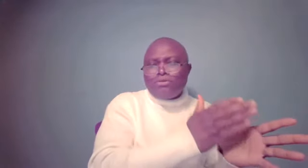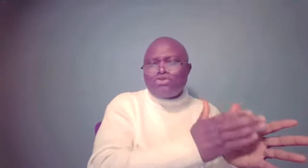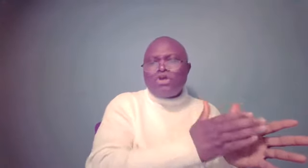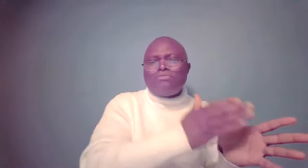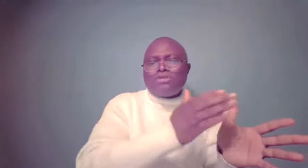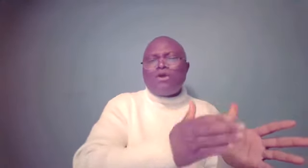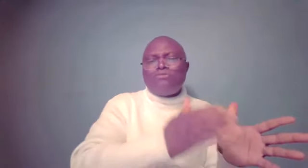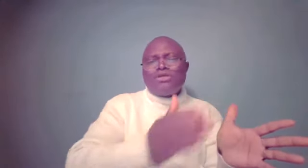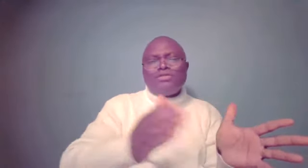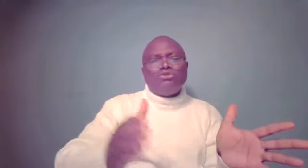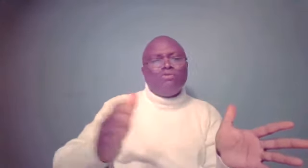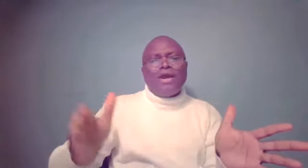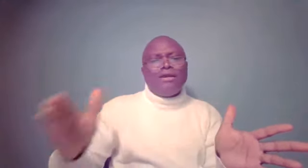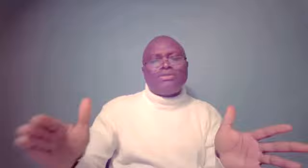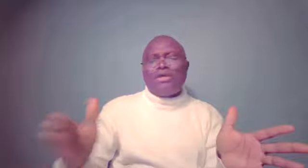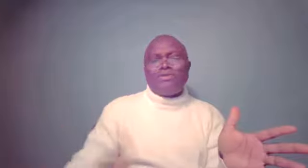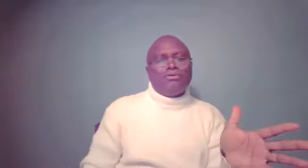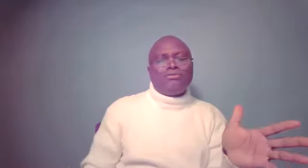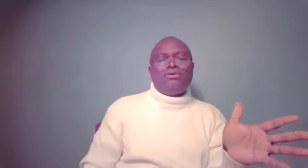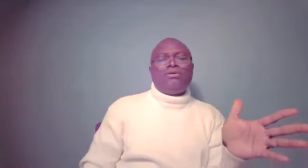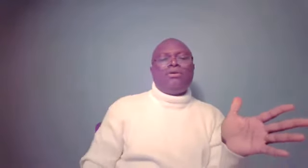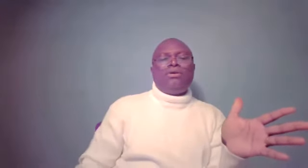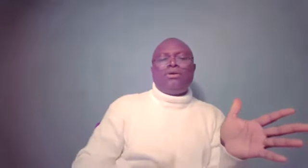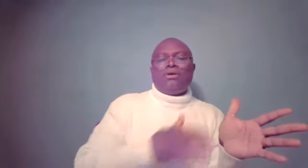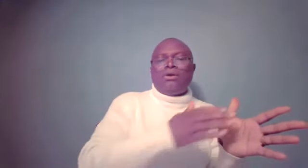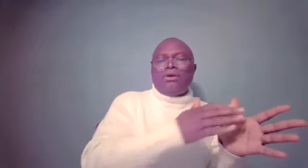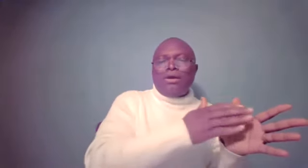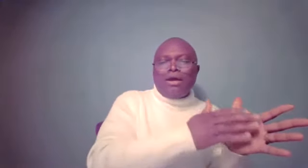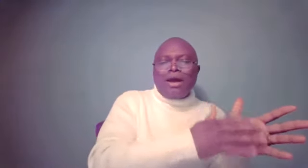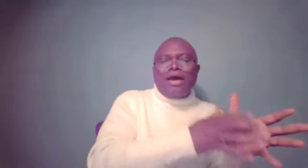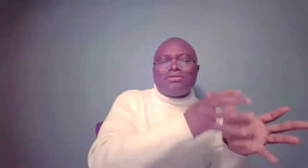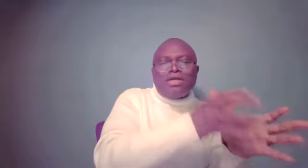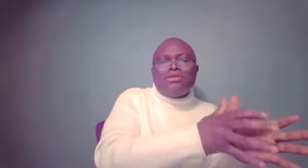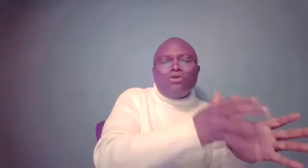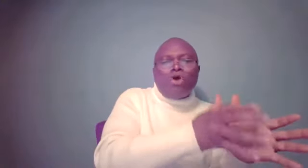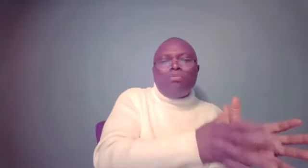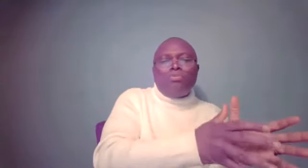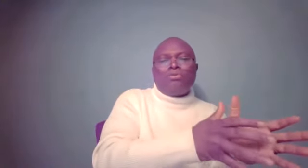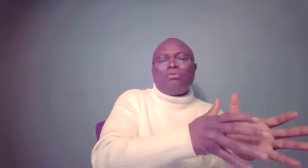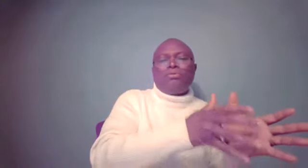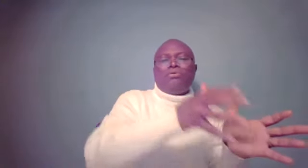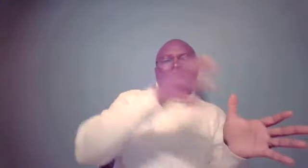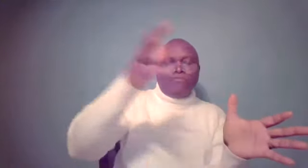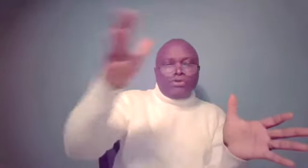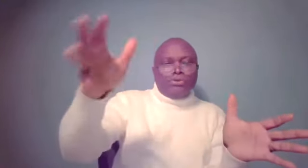Some circumstances we'll find ourselves in are setting us up for victory.